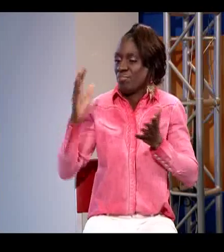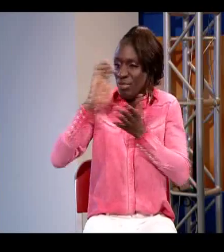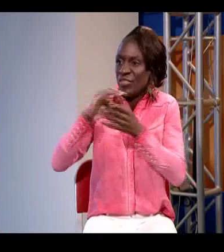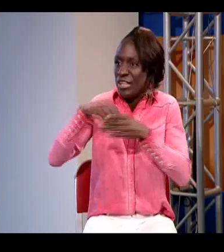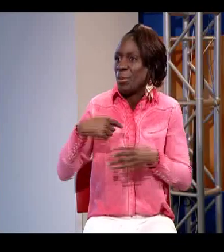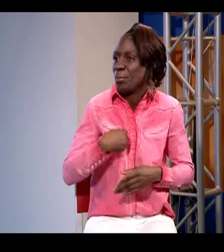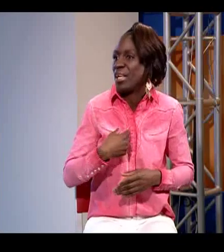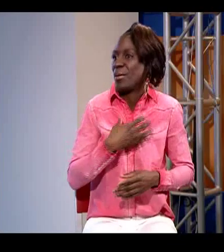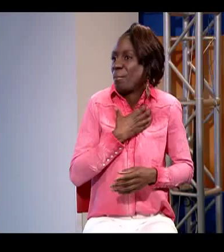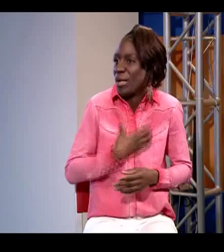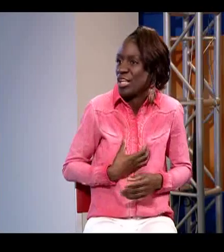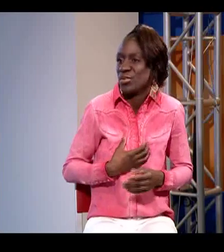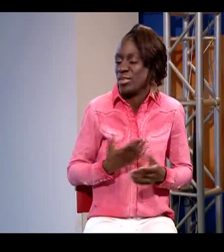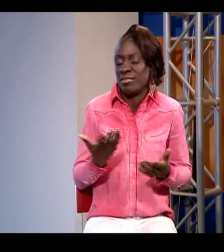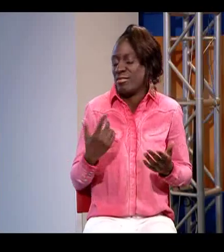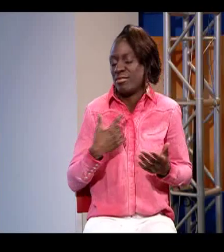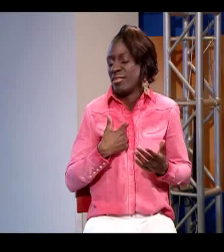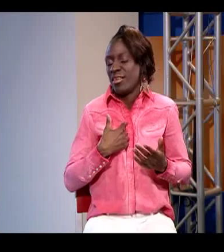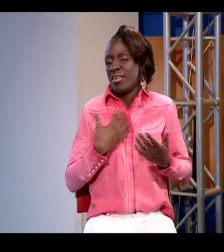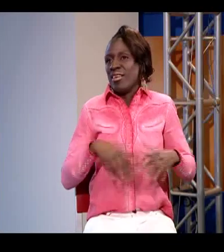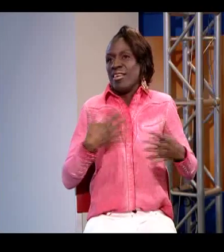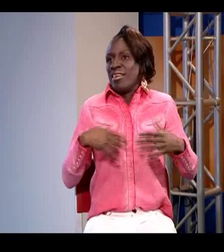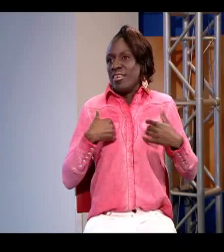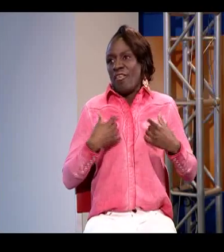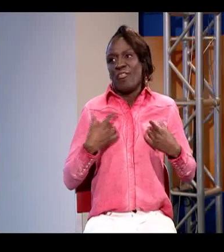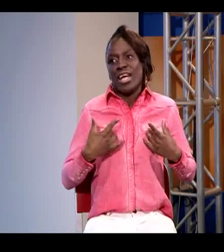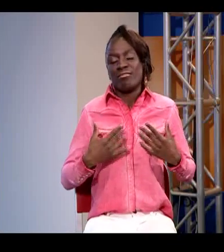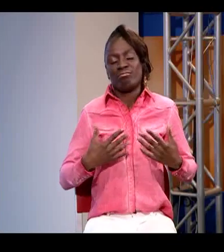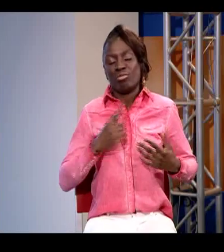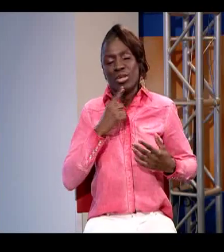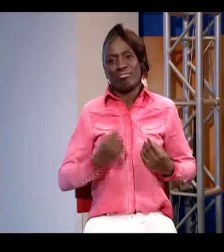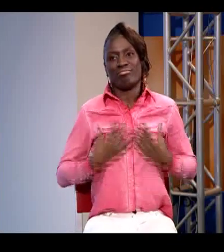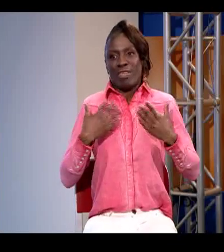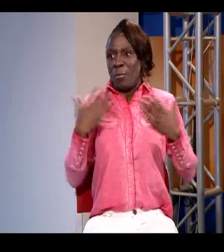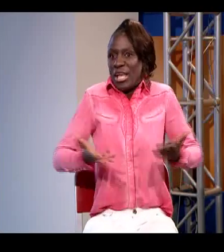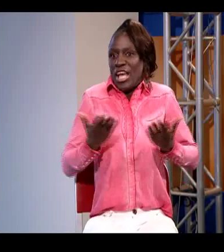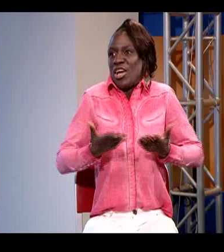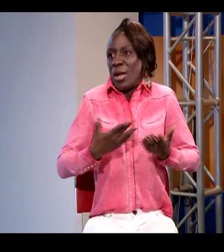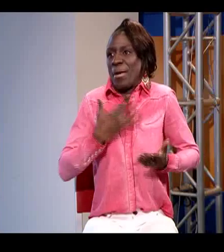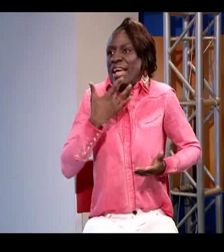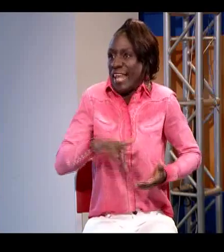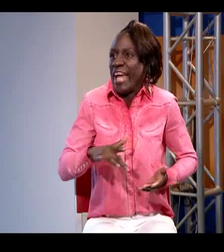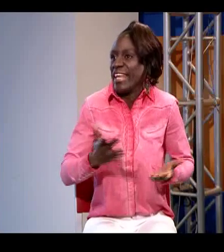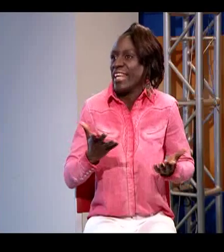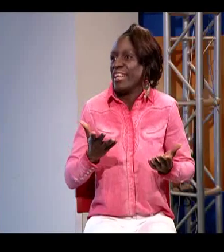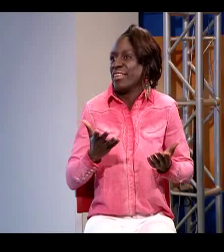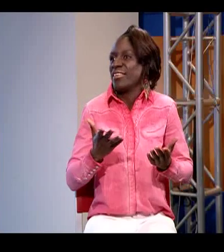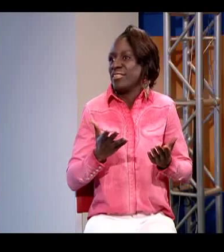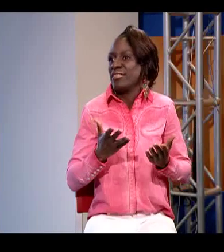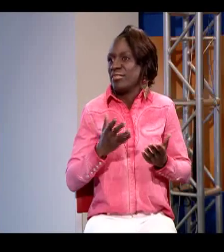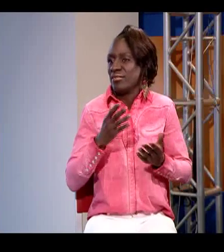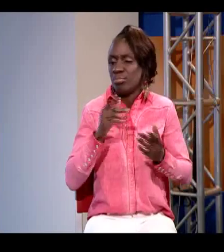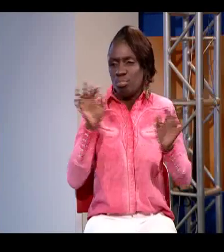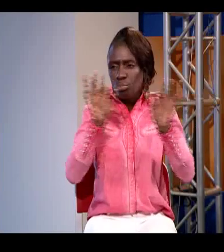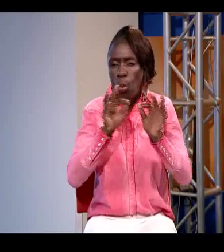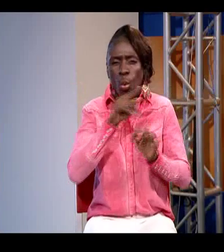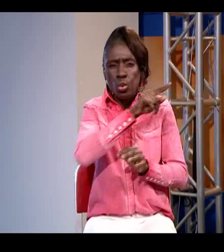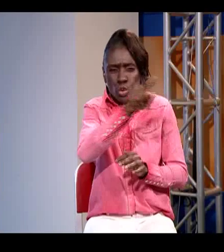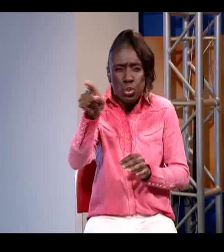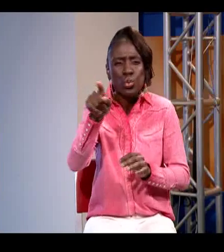and it's been great working with you it's great that you're here now it's just i'm so uh thankful and so happy that i've been able to come here and